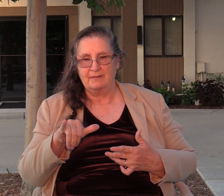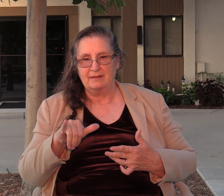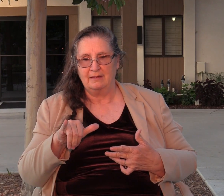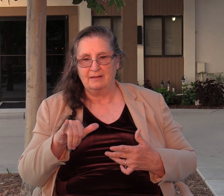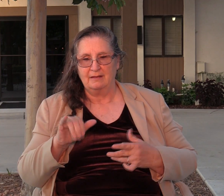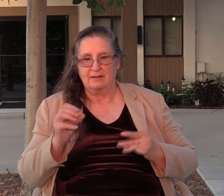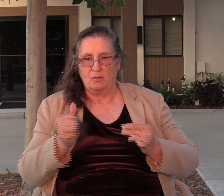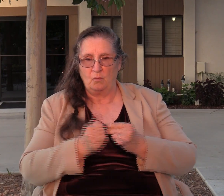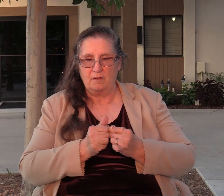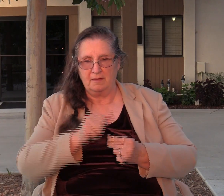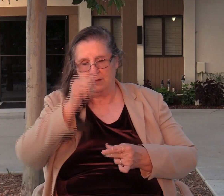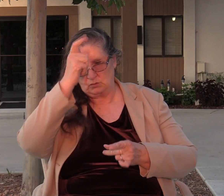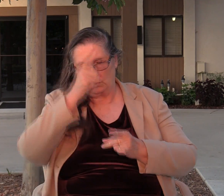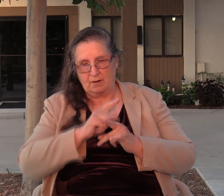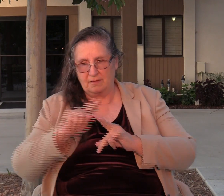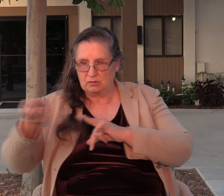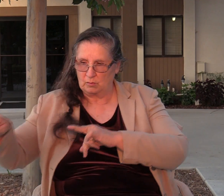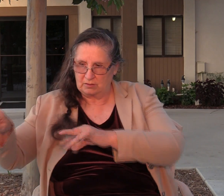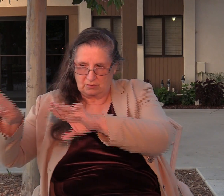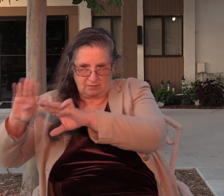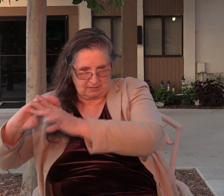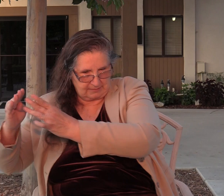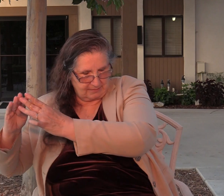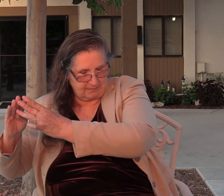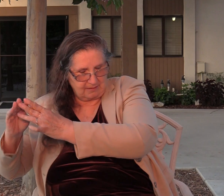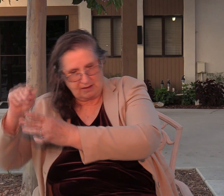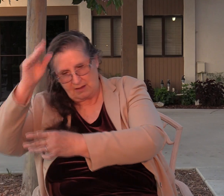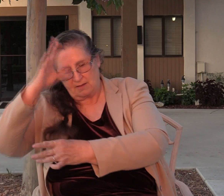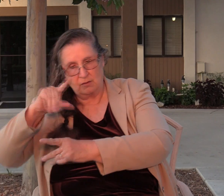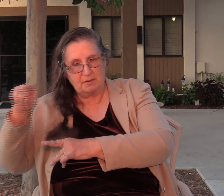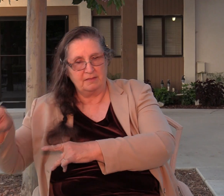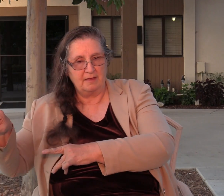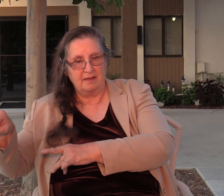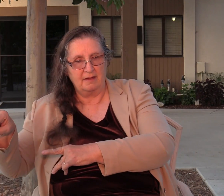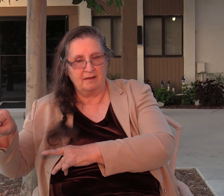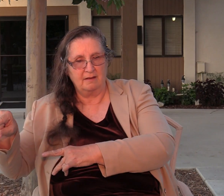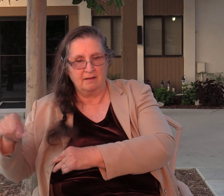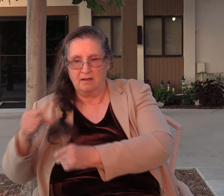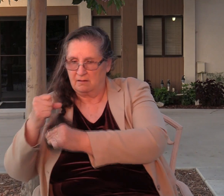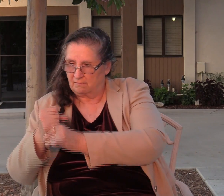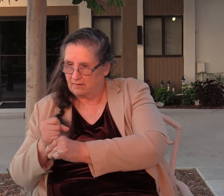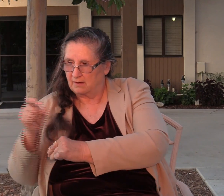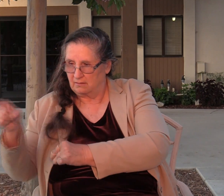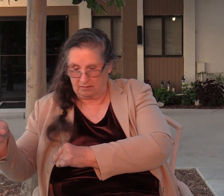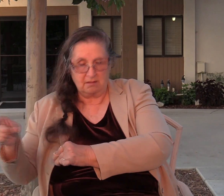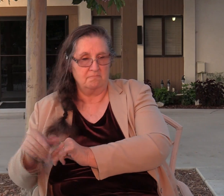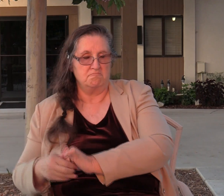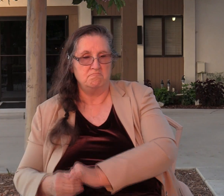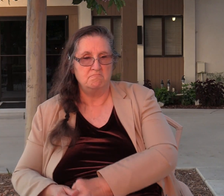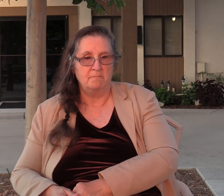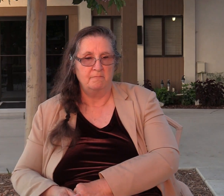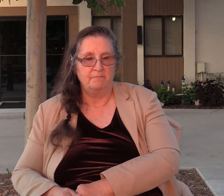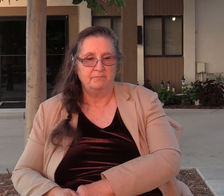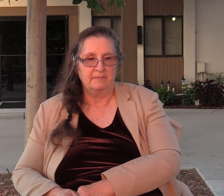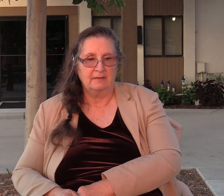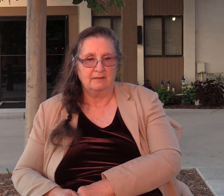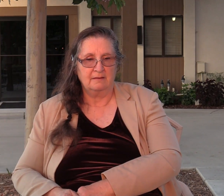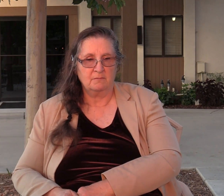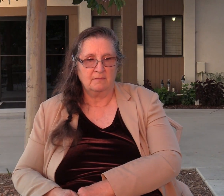to Shechem and the men of Shechem put their confidence in him. So, they went out into the fields